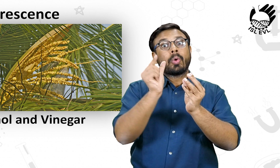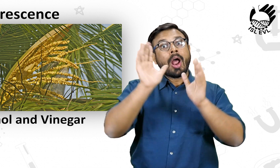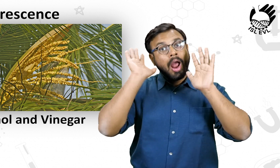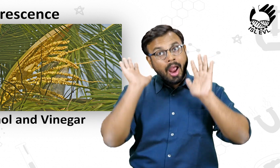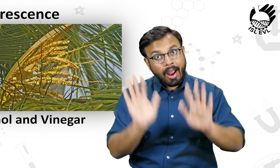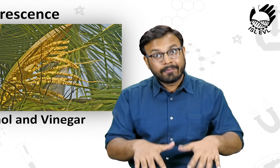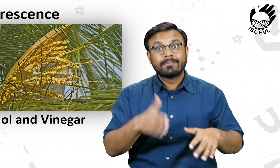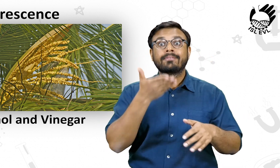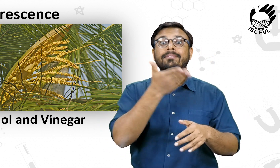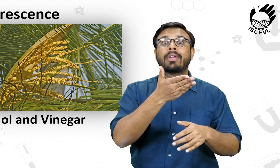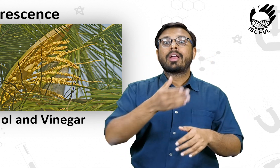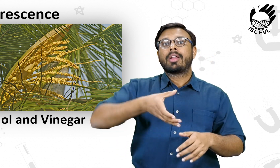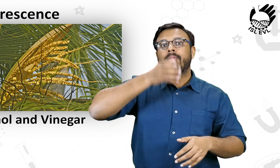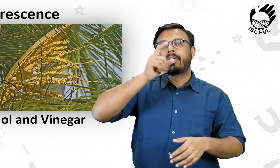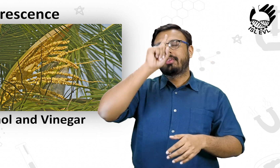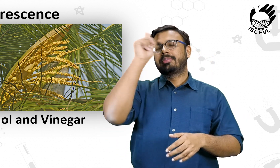of alcohol and vinegar.